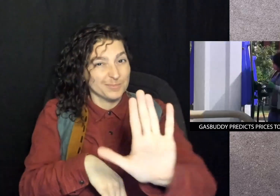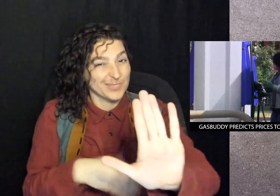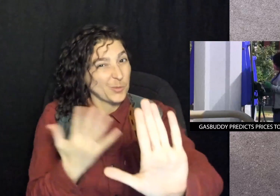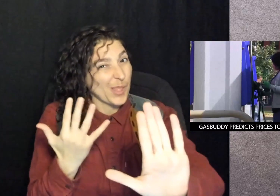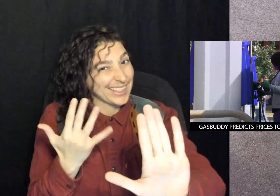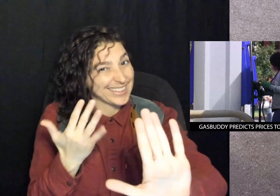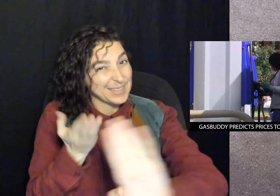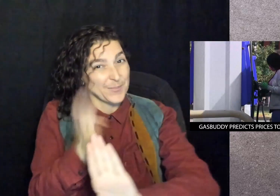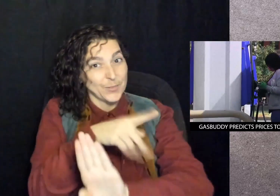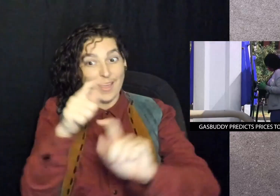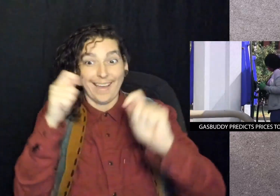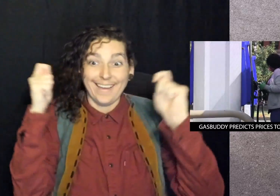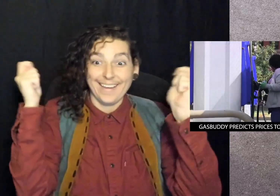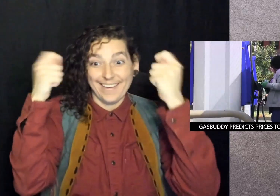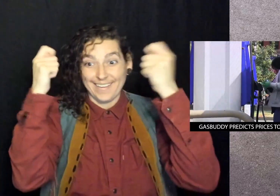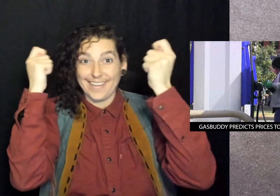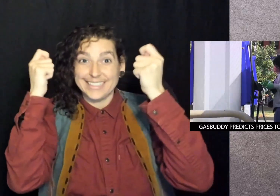Well, wait before you celebrate.